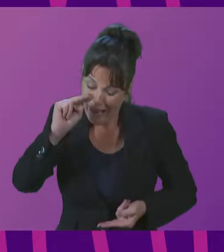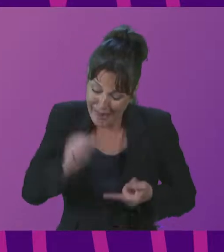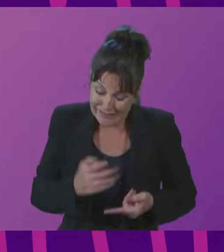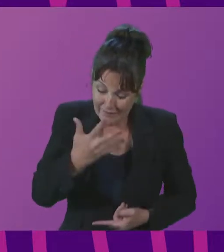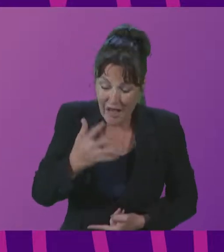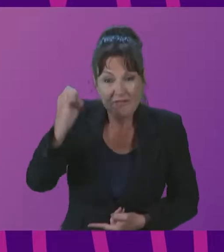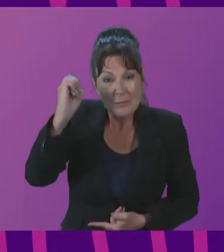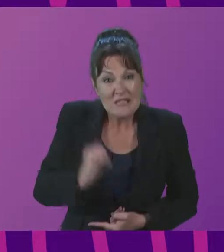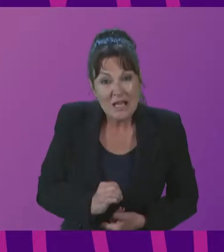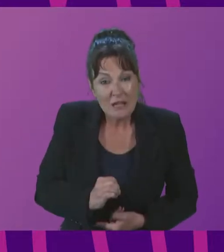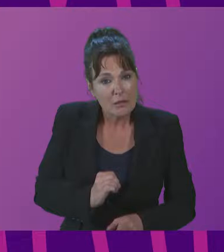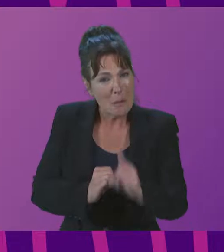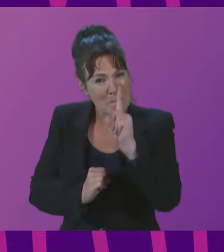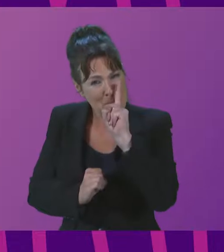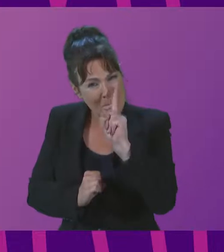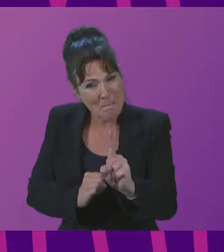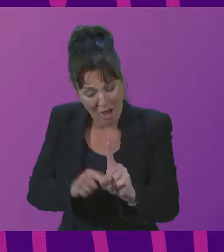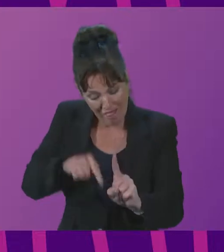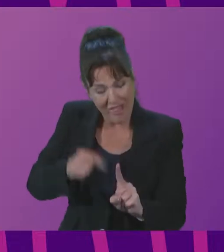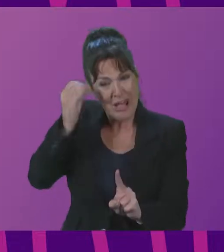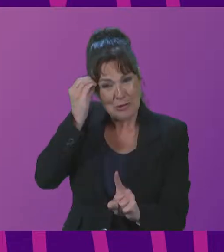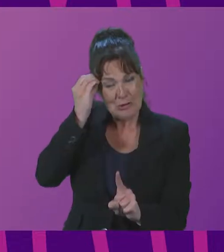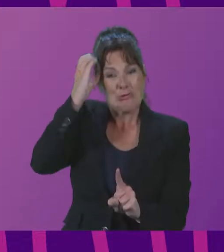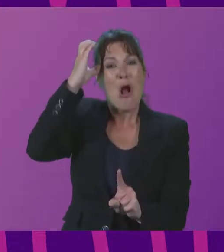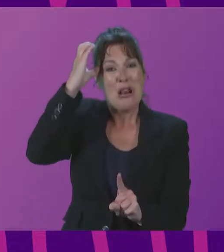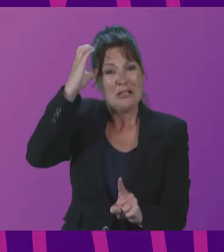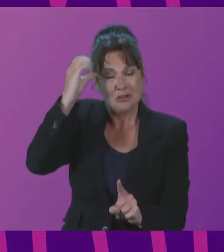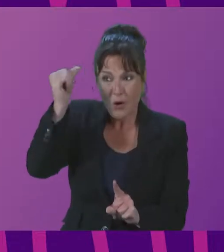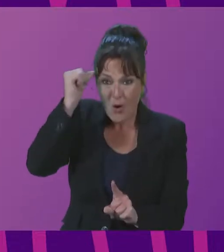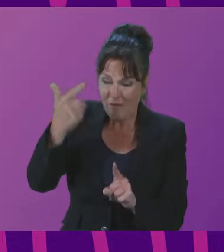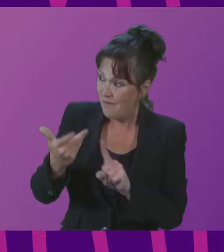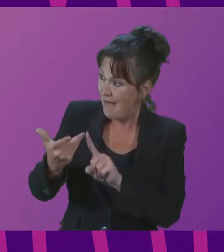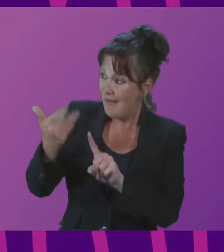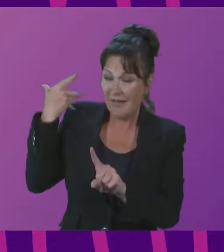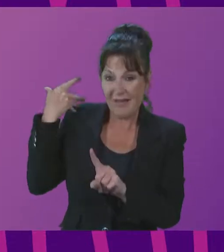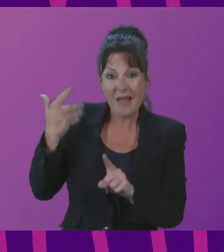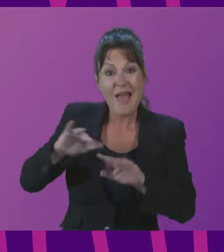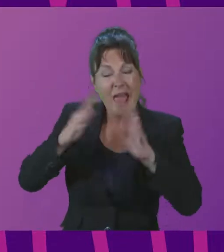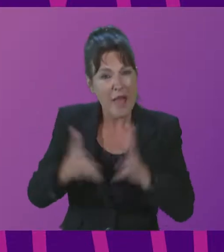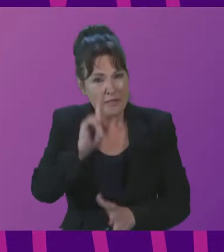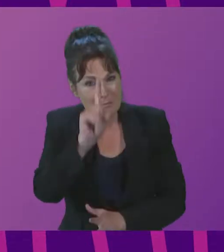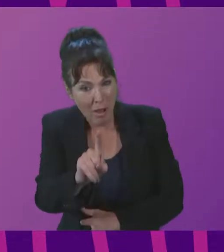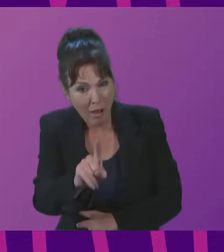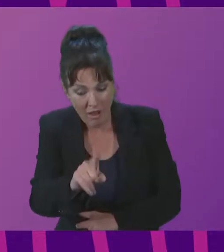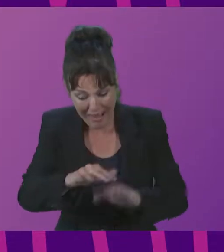but safeguard more than 80% of Earth's biodiversity.